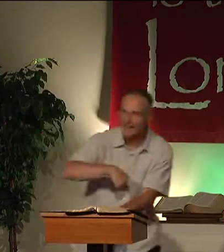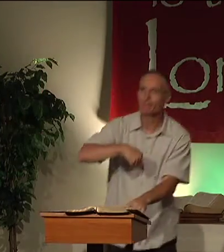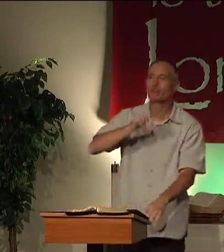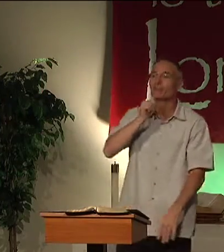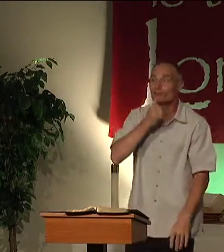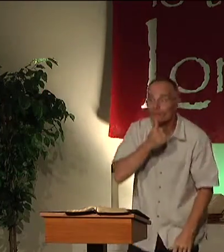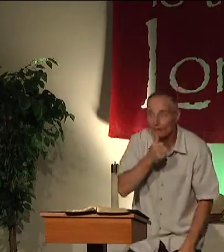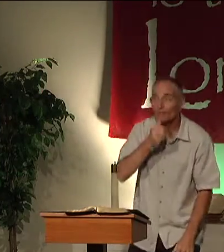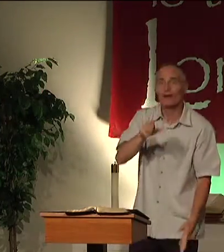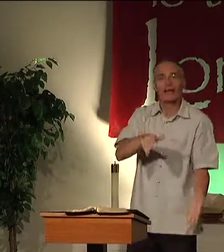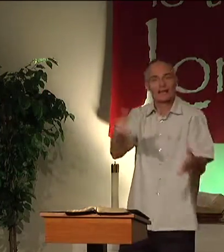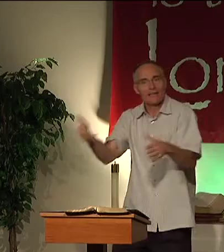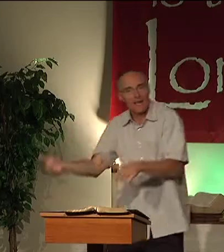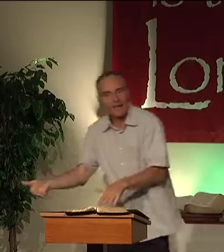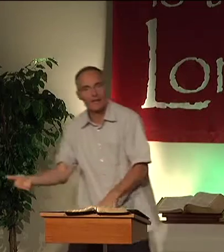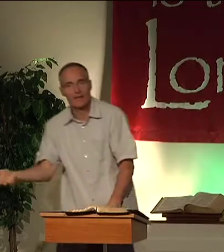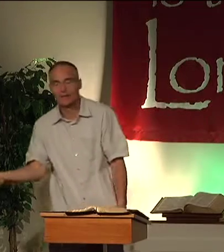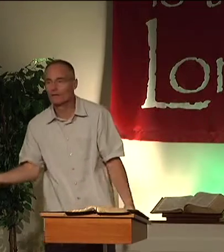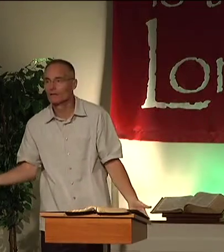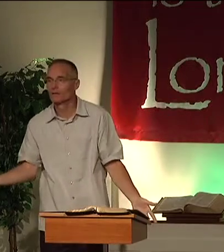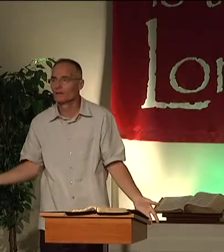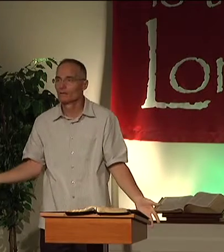Jesus came to suffer and die.